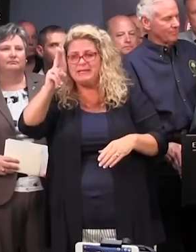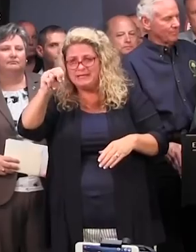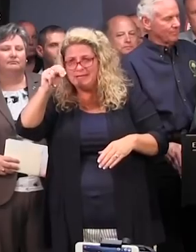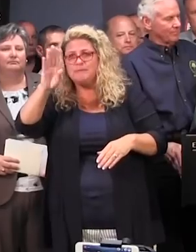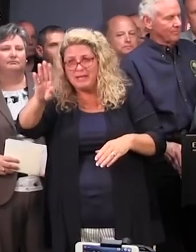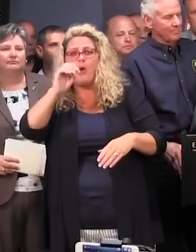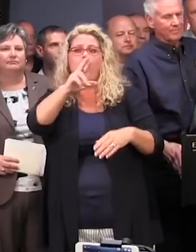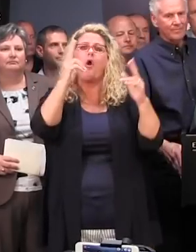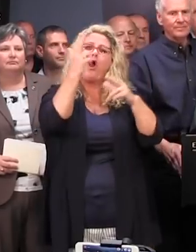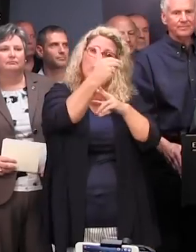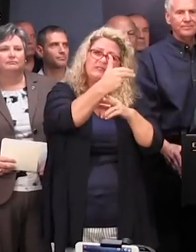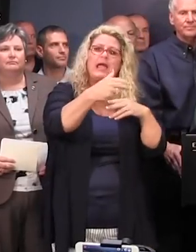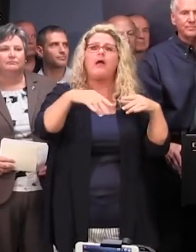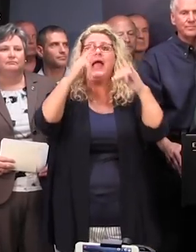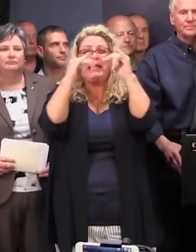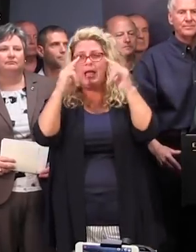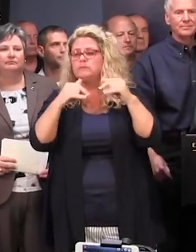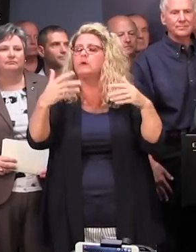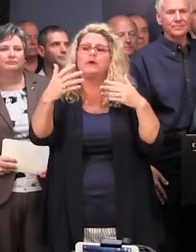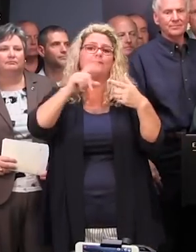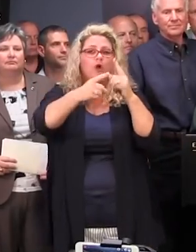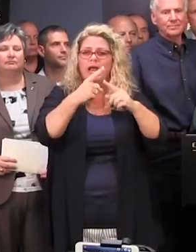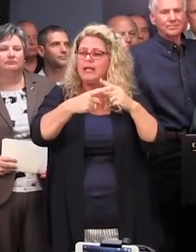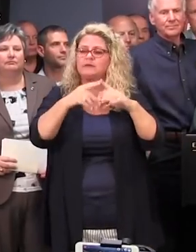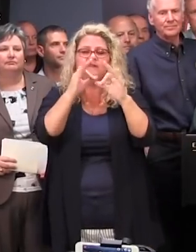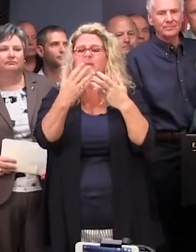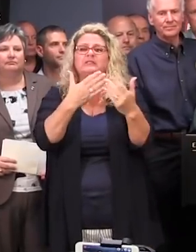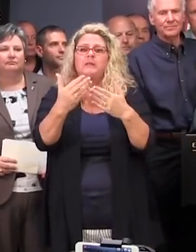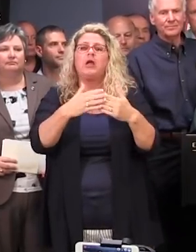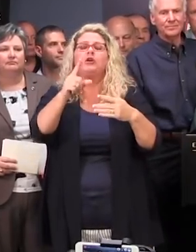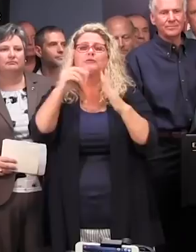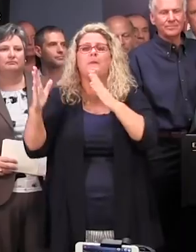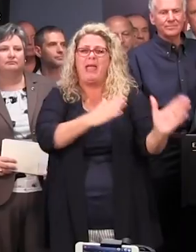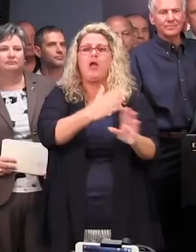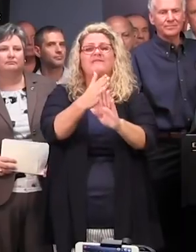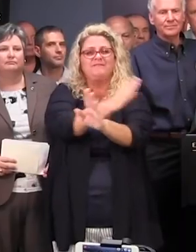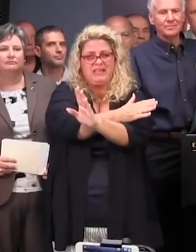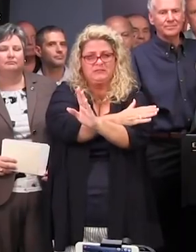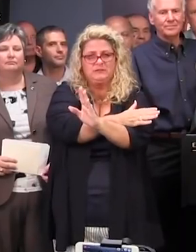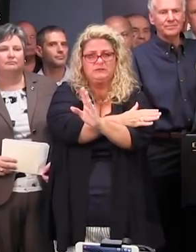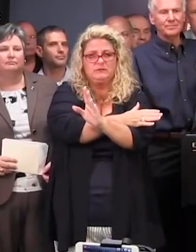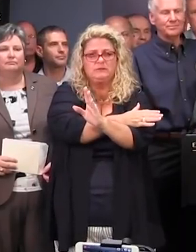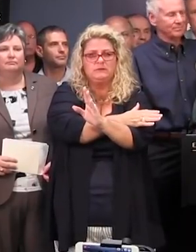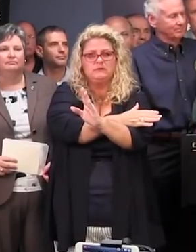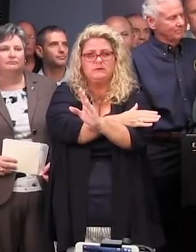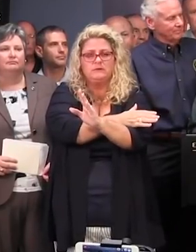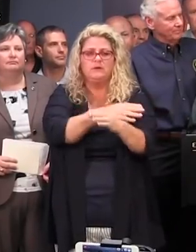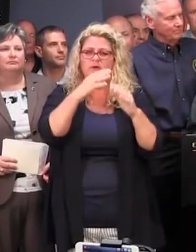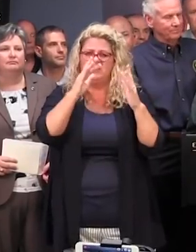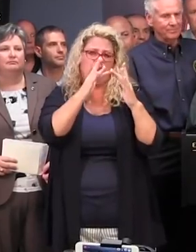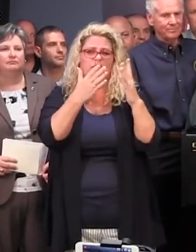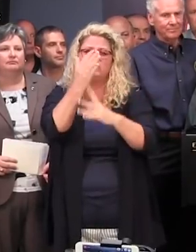hotel, a state park cabin campground, or friends and relatives, just make that preparation in advance and make sure you do that either through the internet